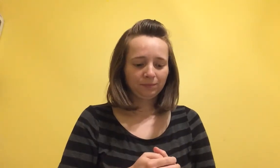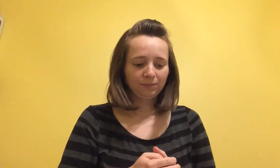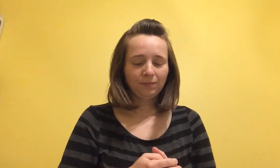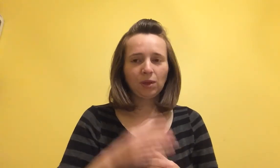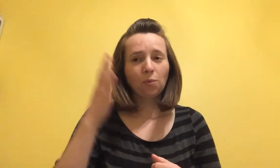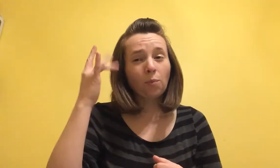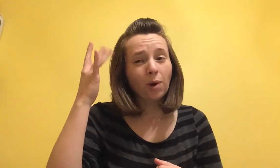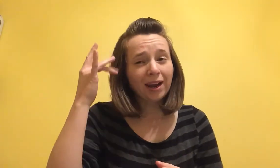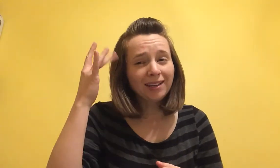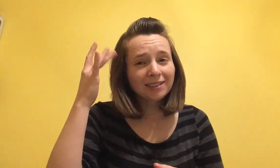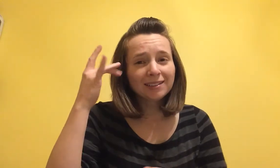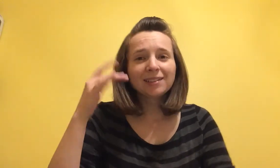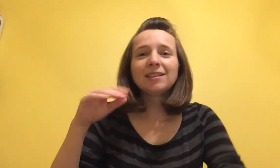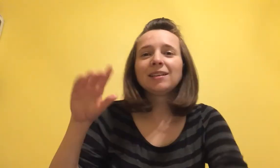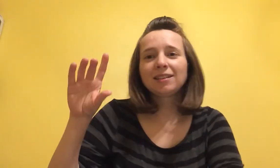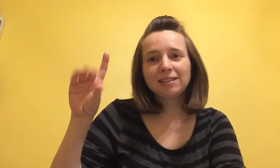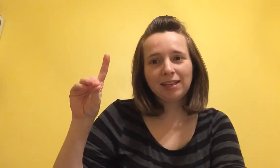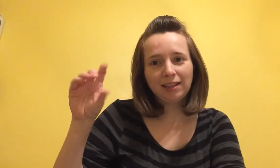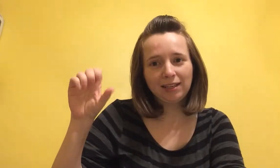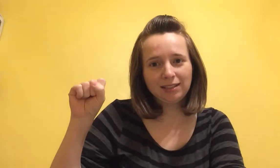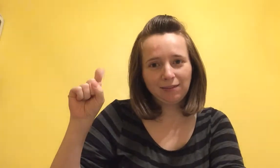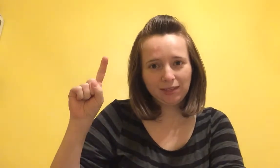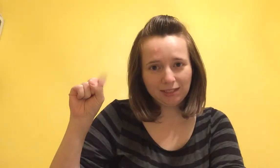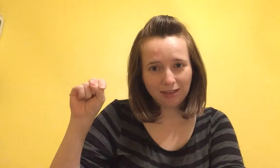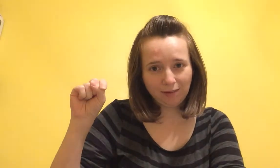why daylight savings time